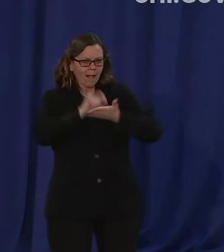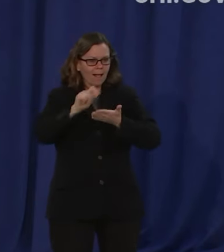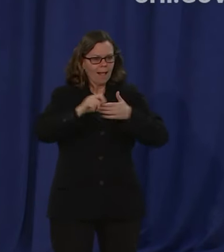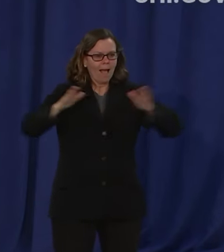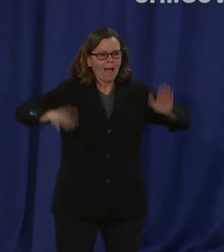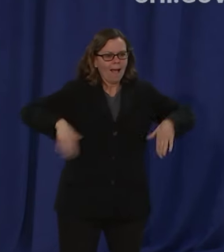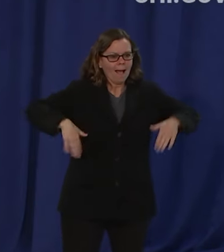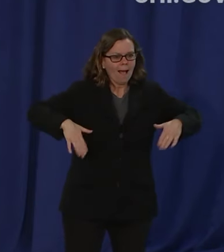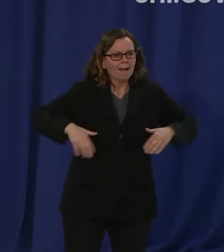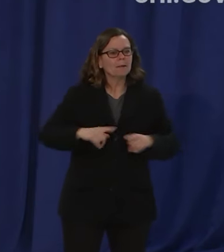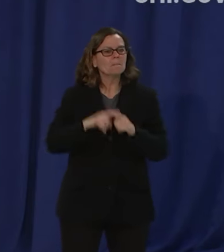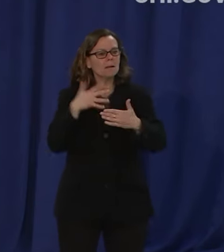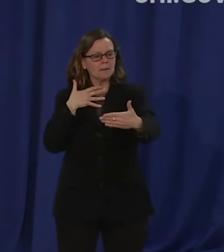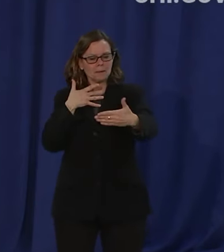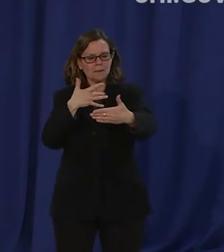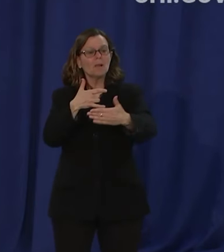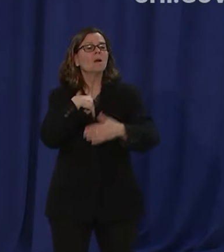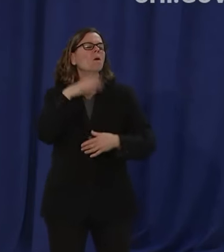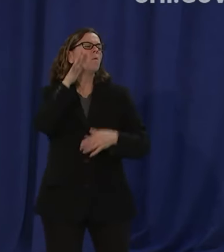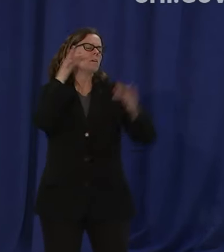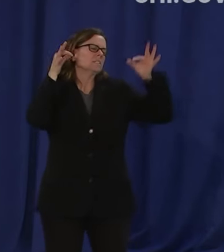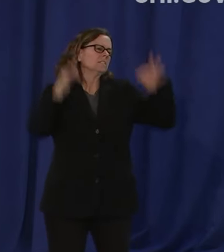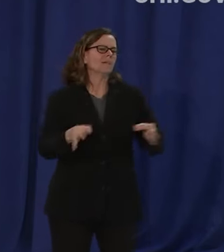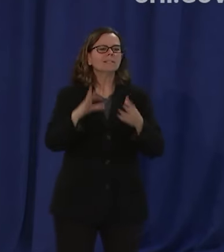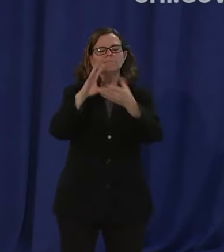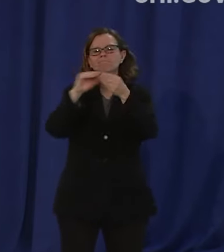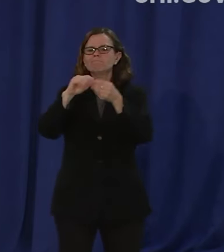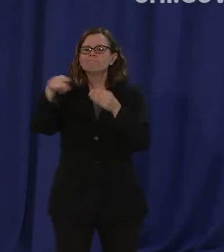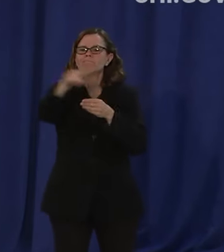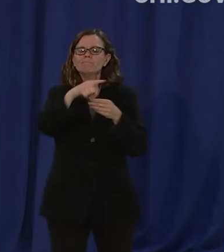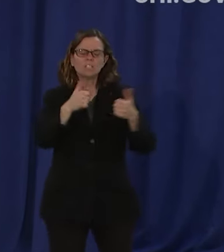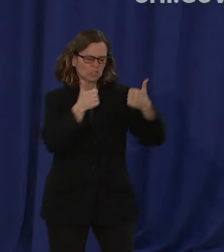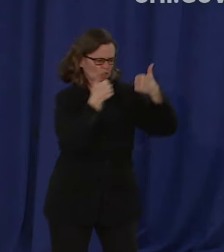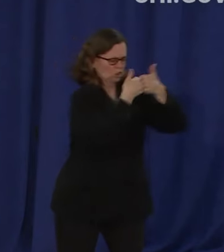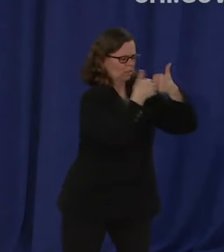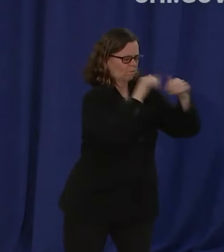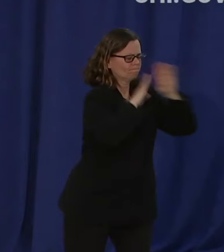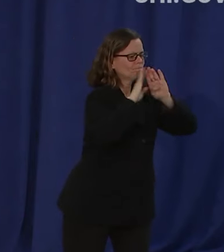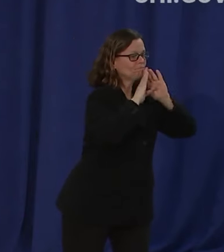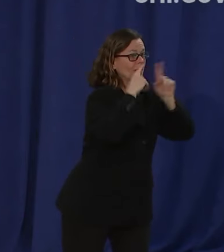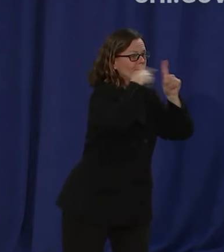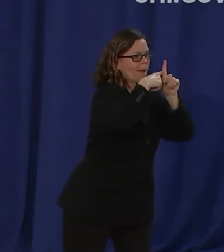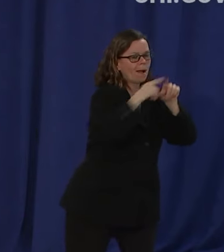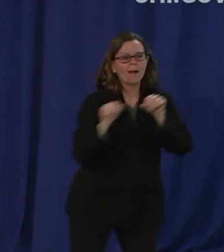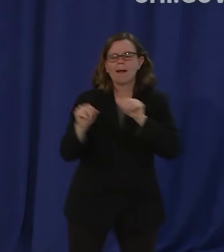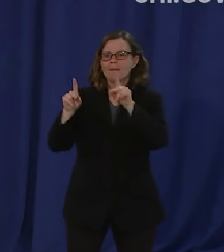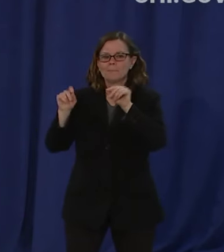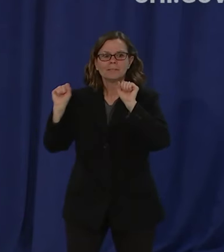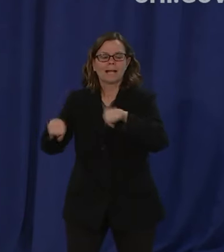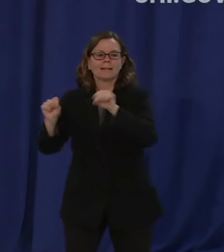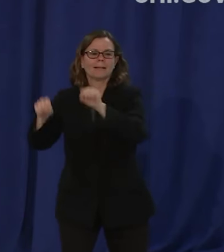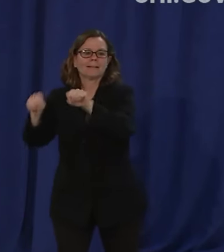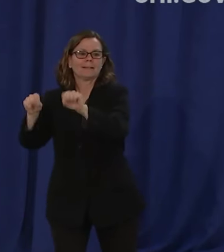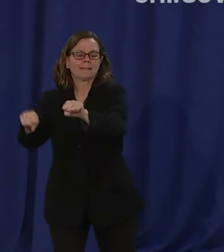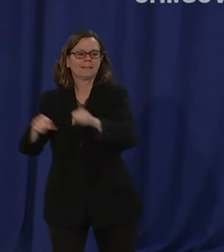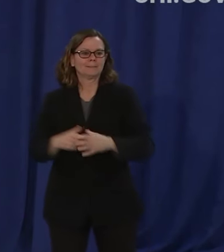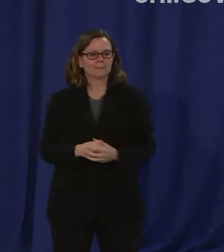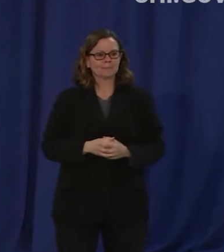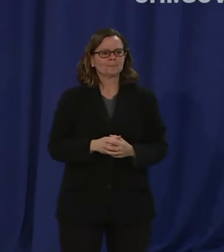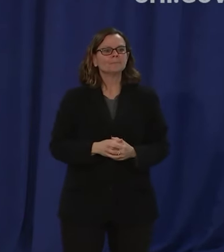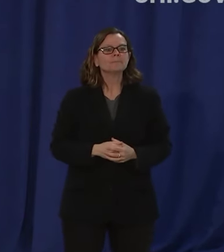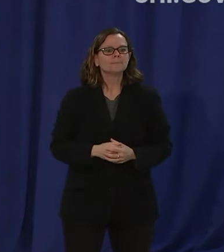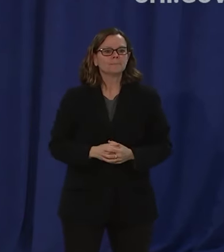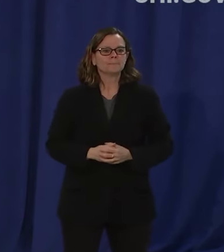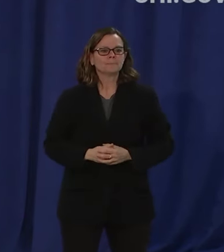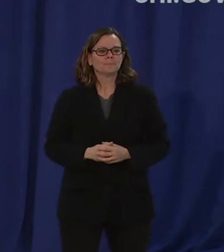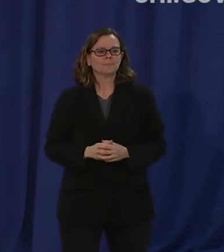but also the opportunity that i think are facing um the young men and women who are going to be graduating um from northwestern for me it's a